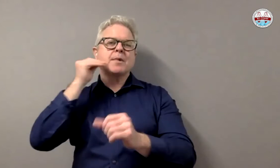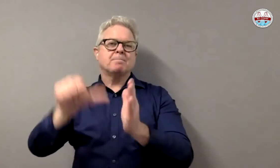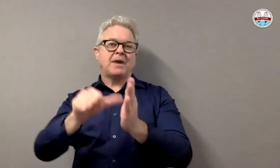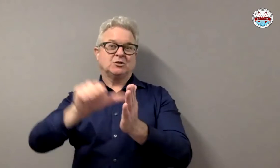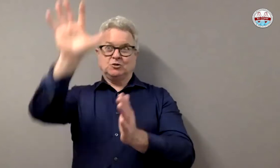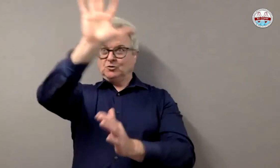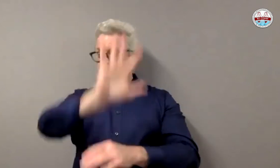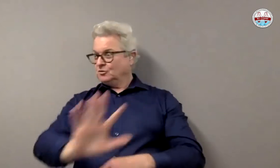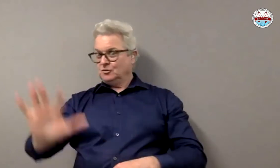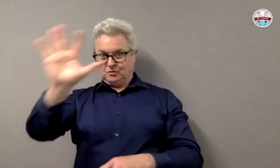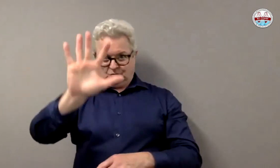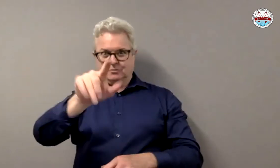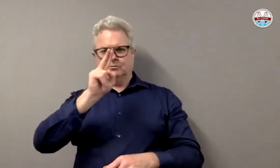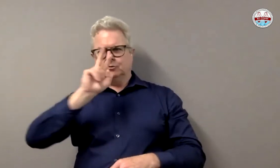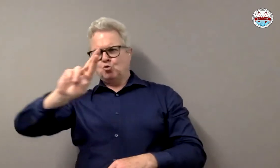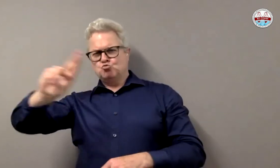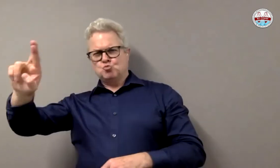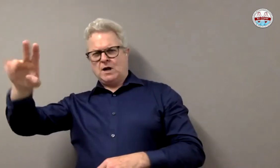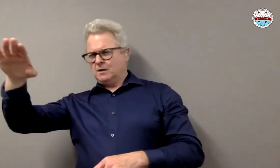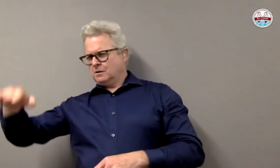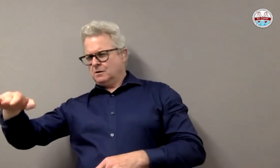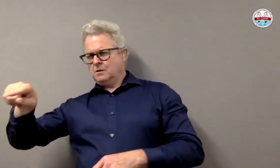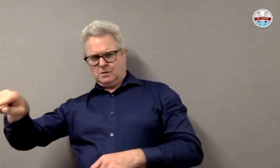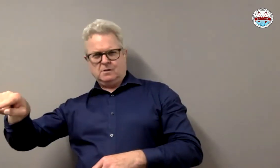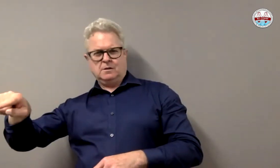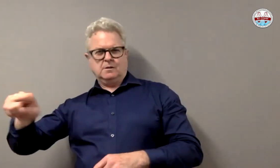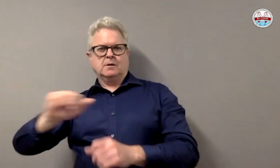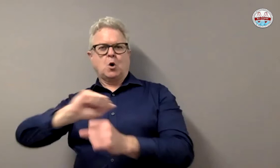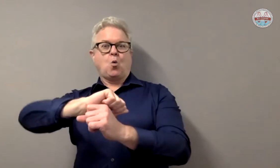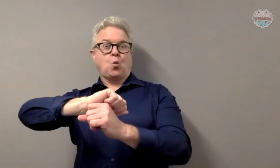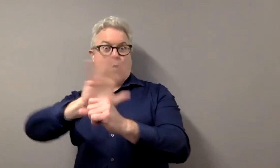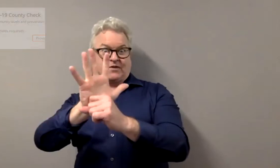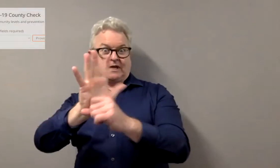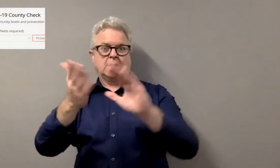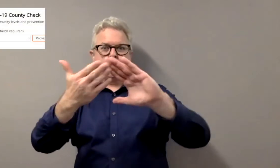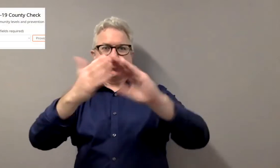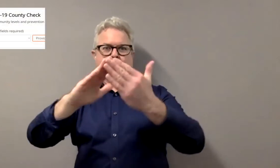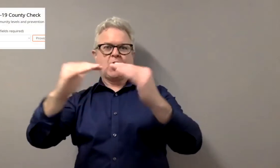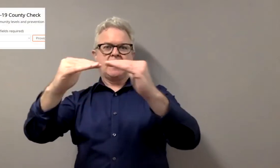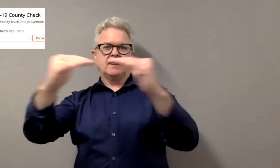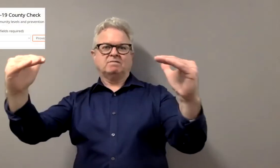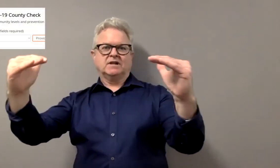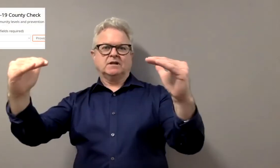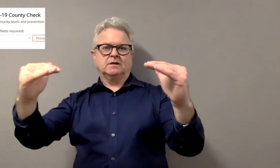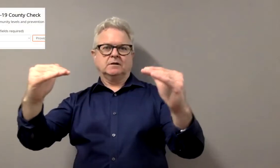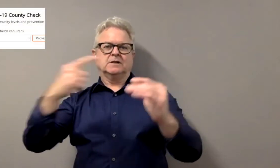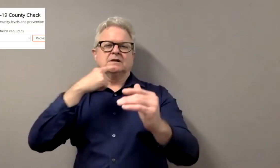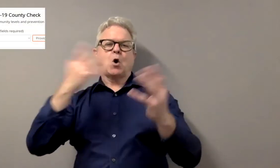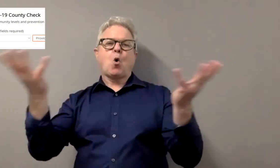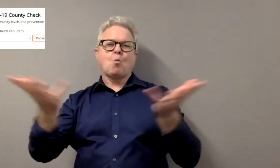page is the COVID homepage. And then on the right-hand column of the COVID homepage, you will see a tab for